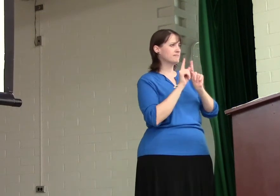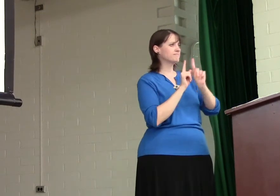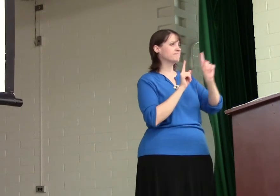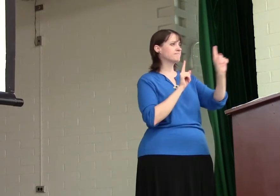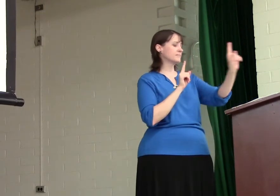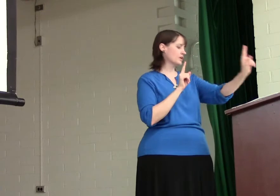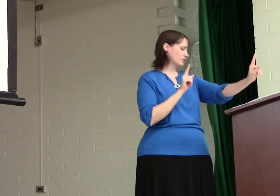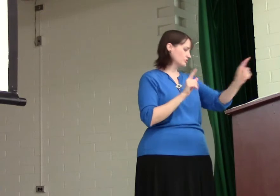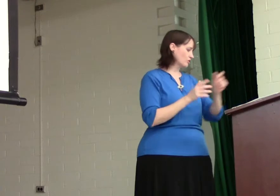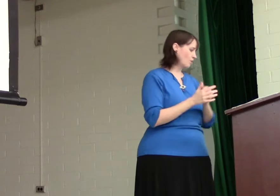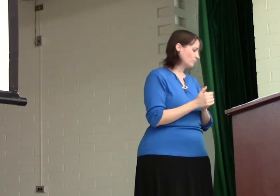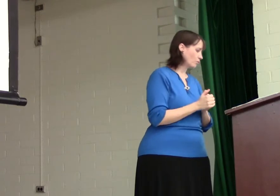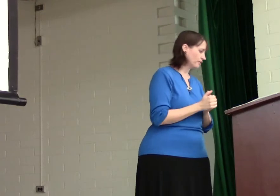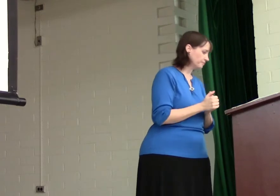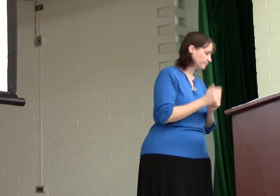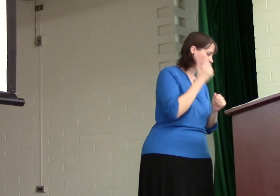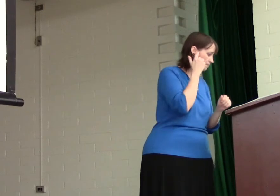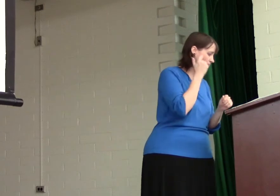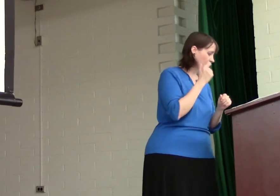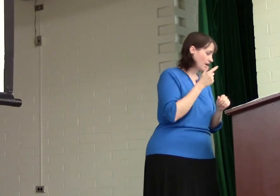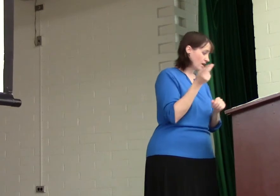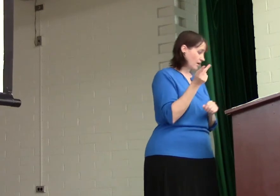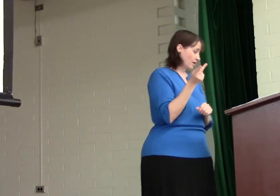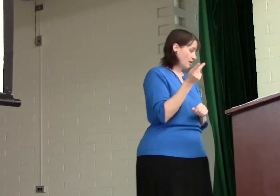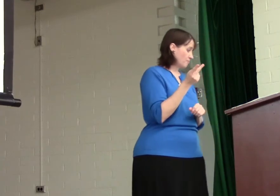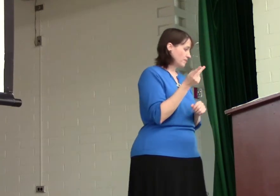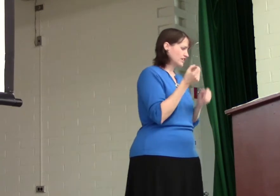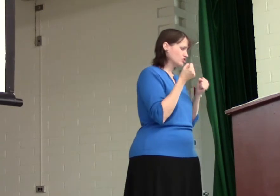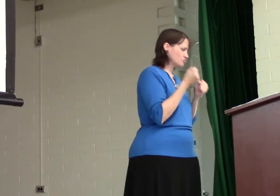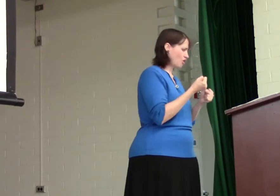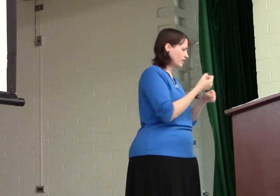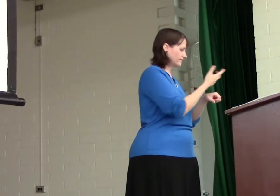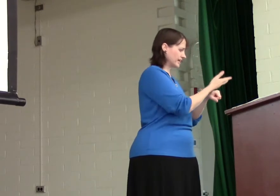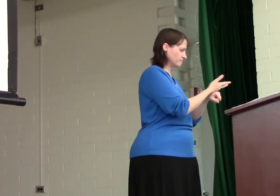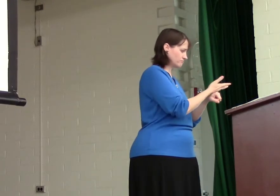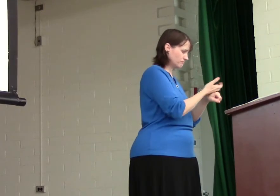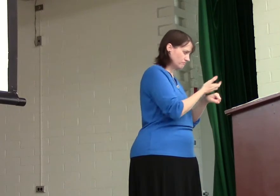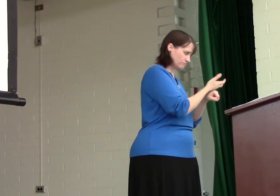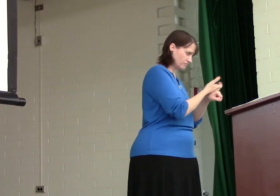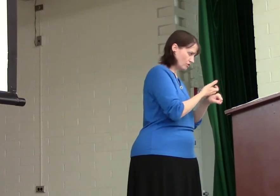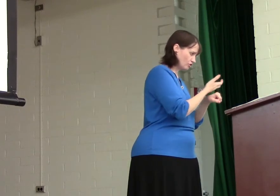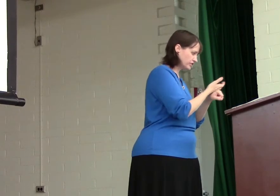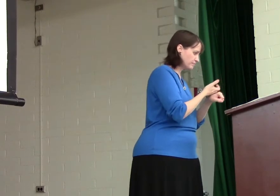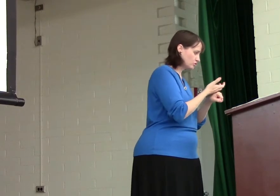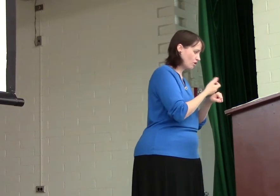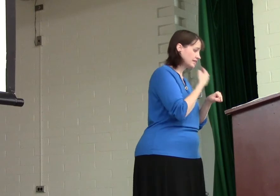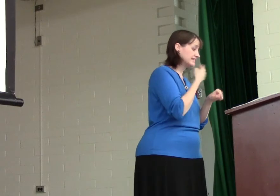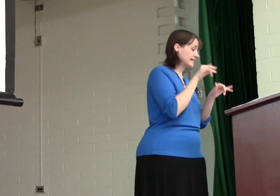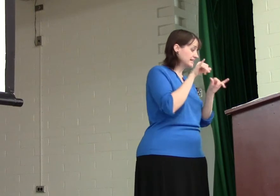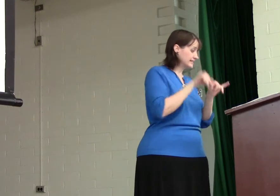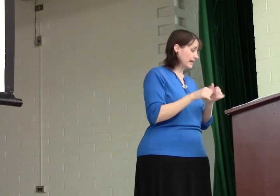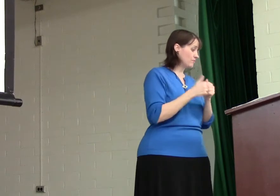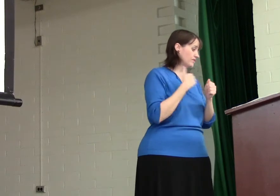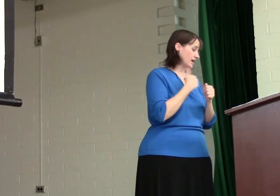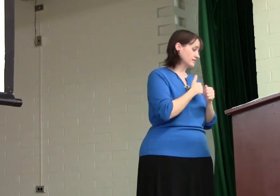to go on more. But they strongly, they urged him strongly, saying, stay with us.